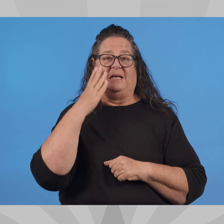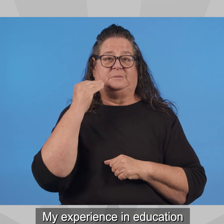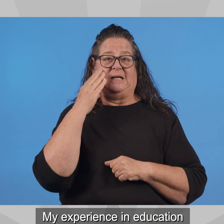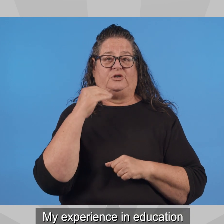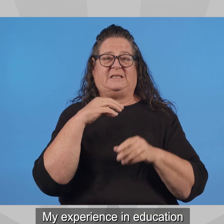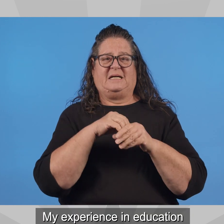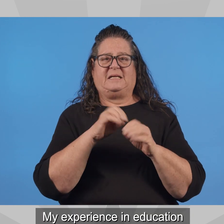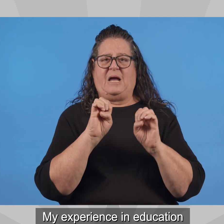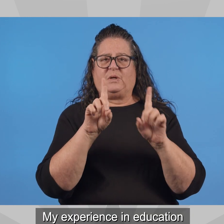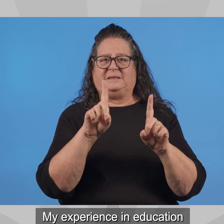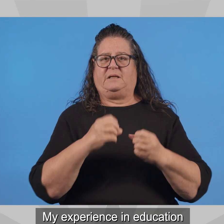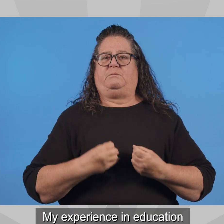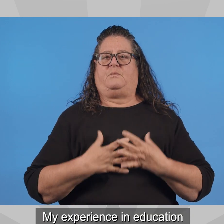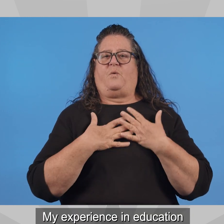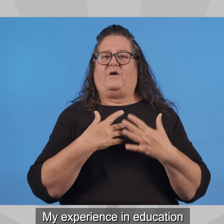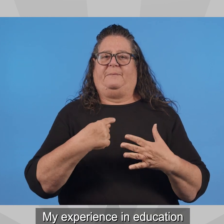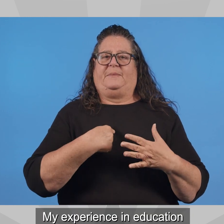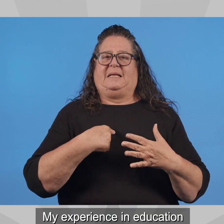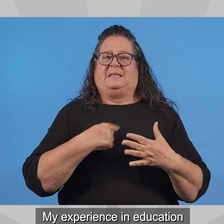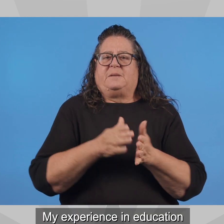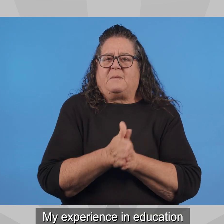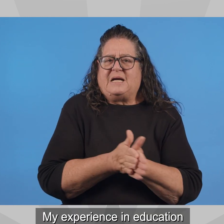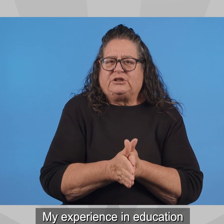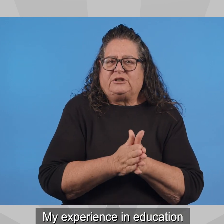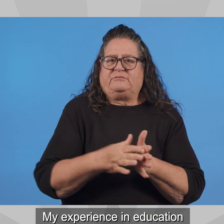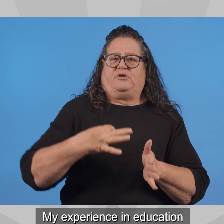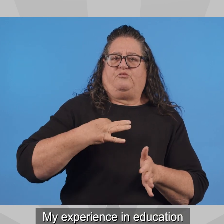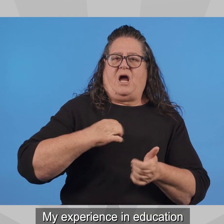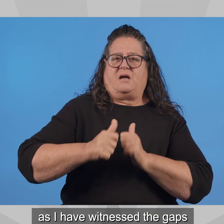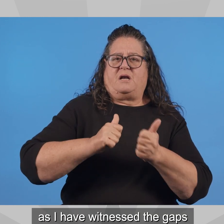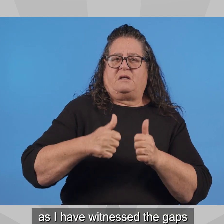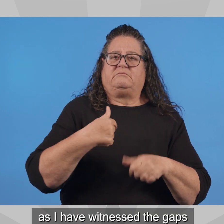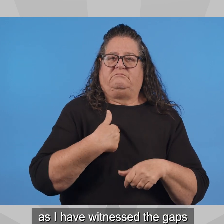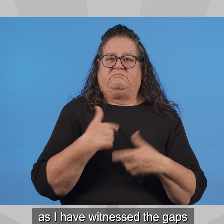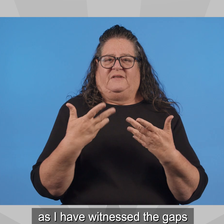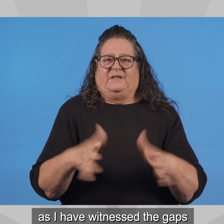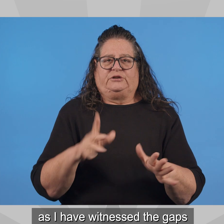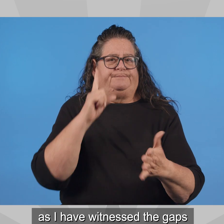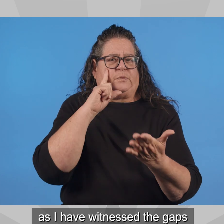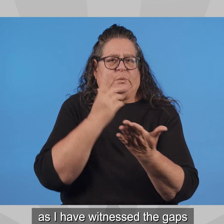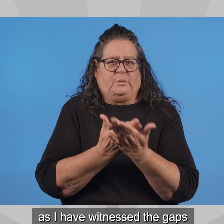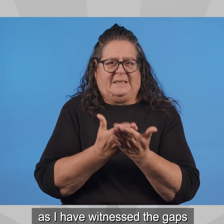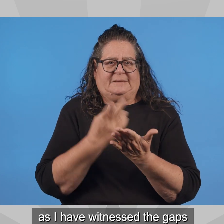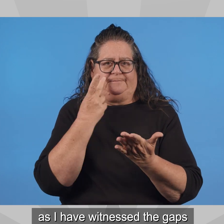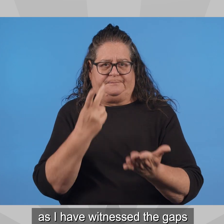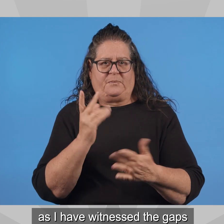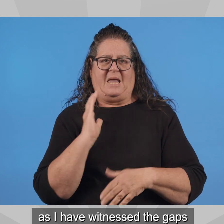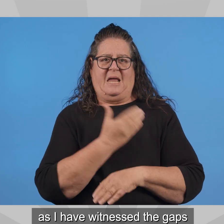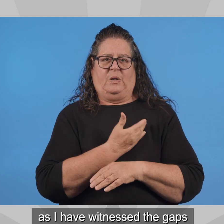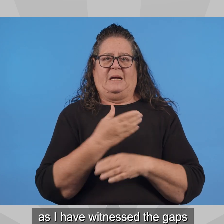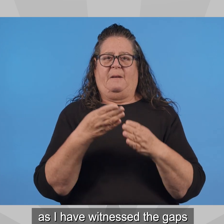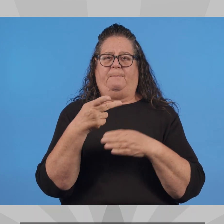My experience in education has fueled my passion to run as I have witnessed the gaps in our public